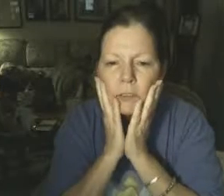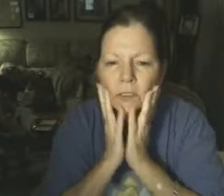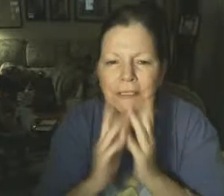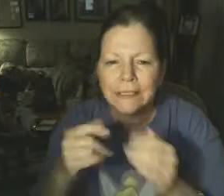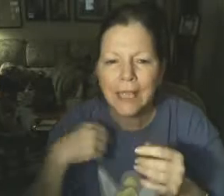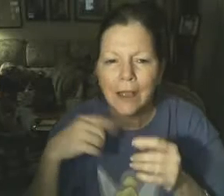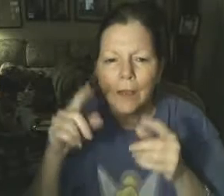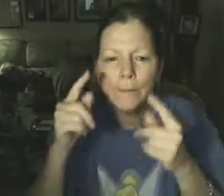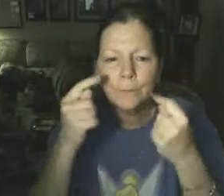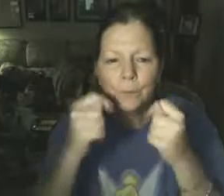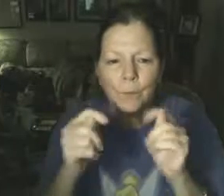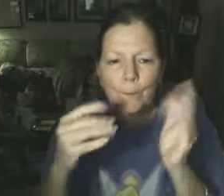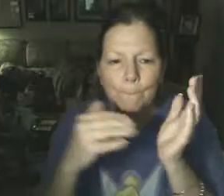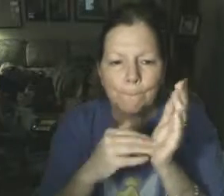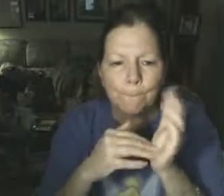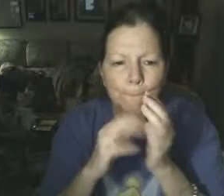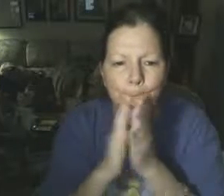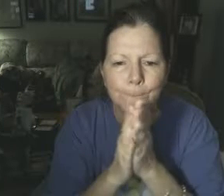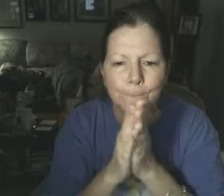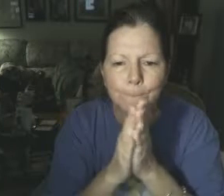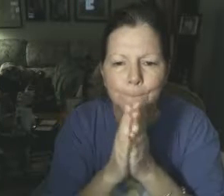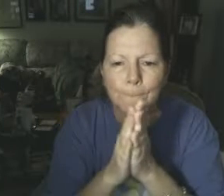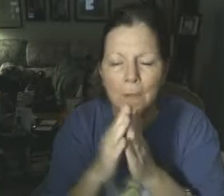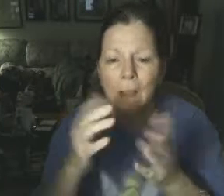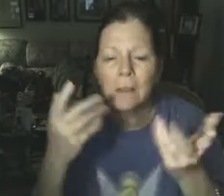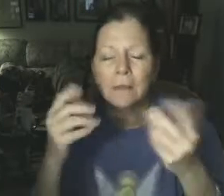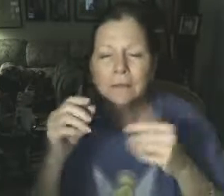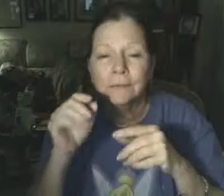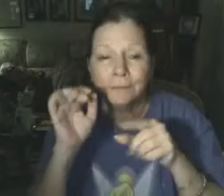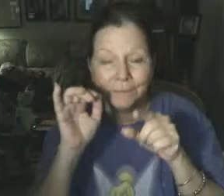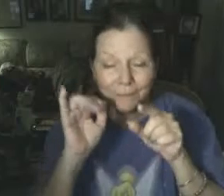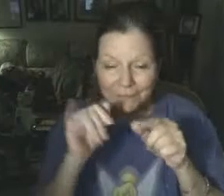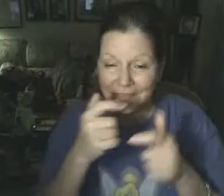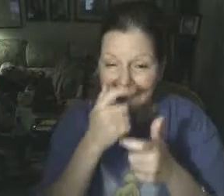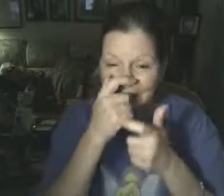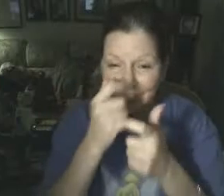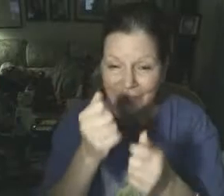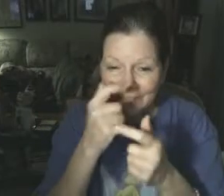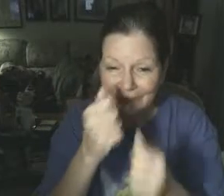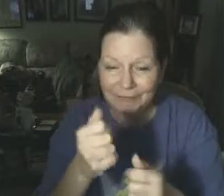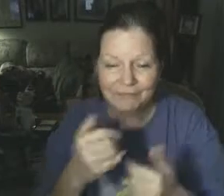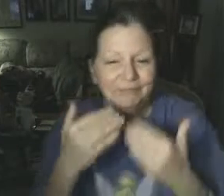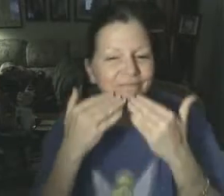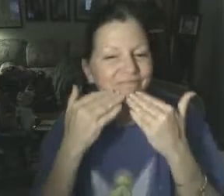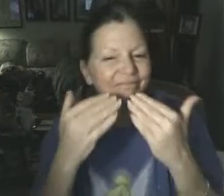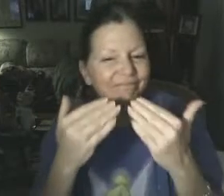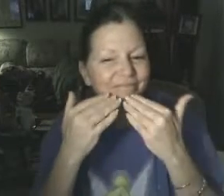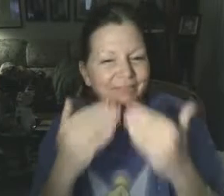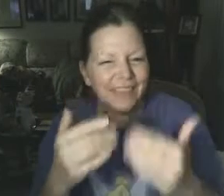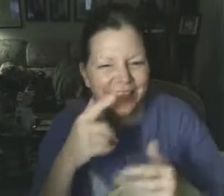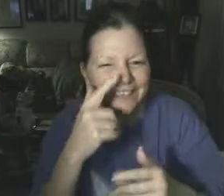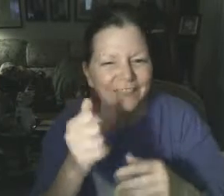they are uninsured, and a good number of other people down here, they are poor.